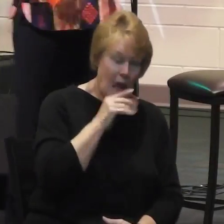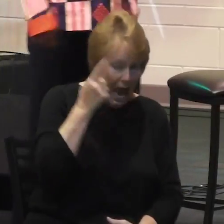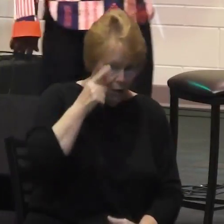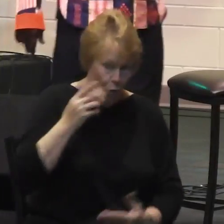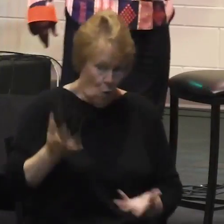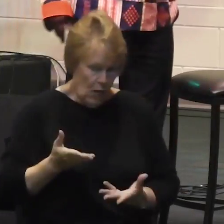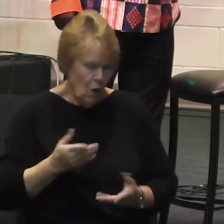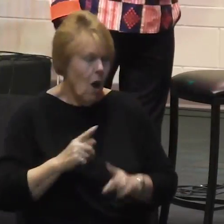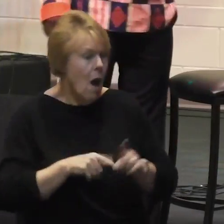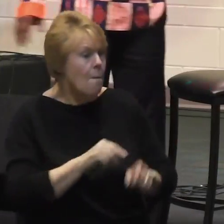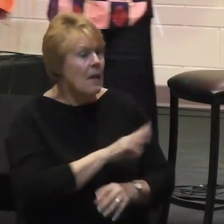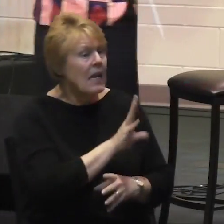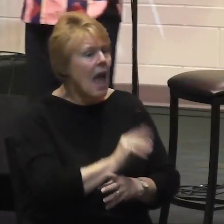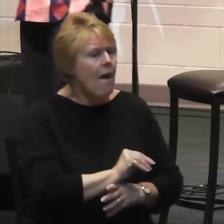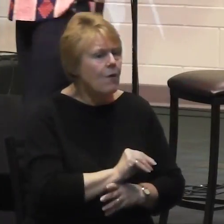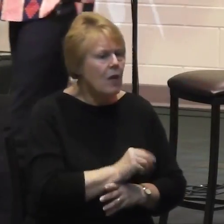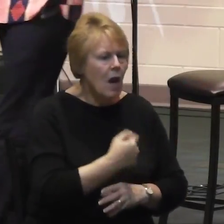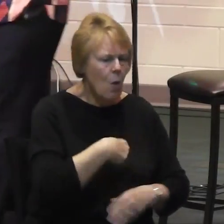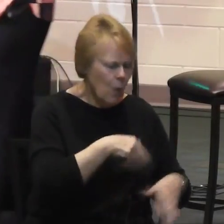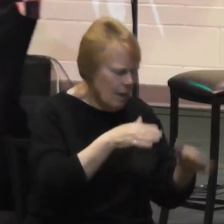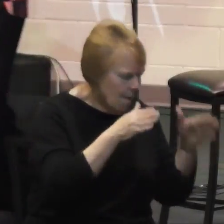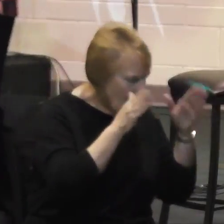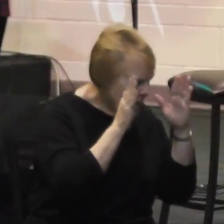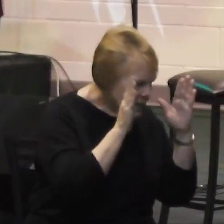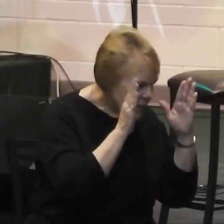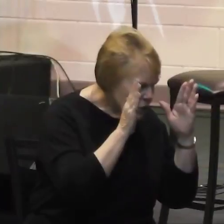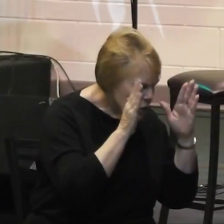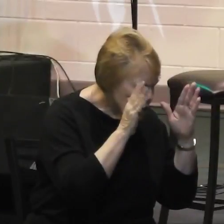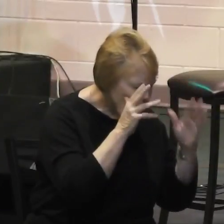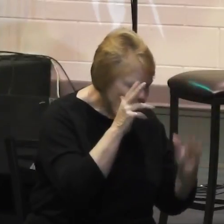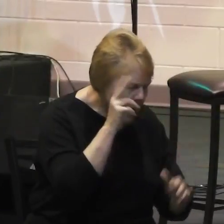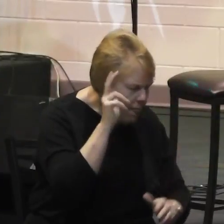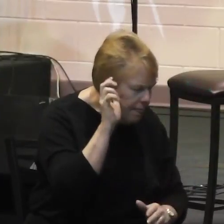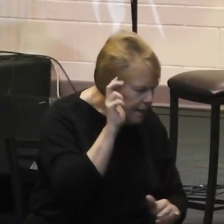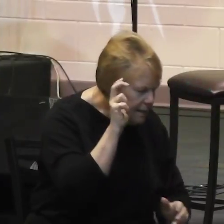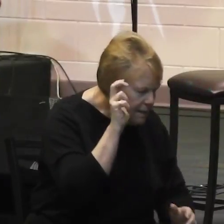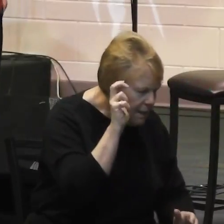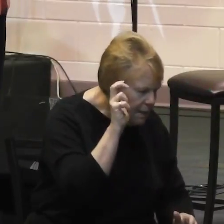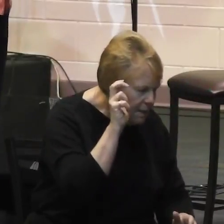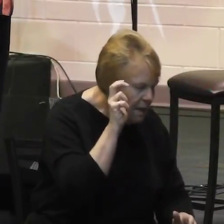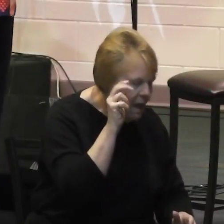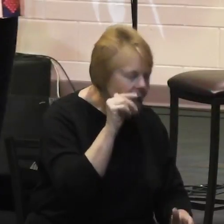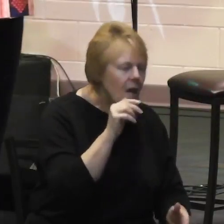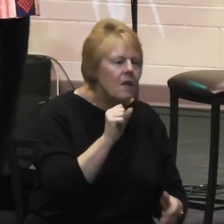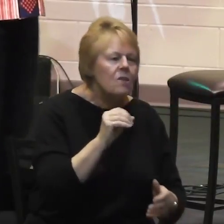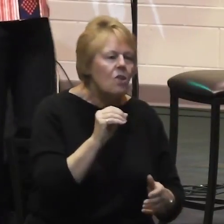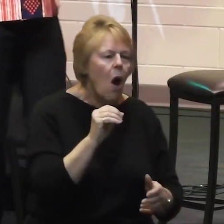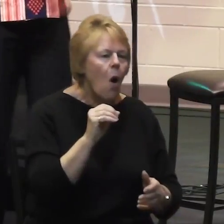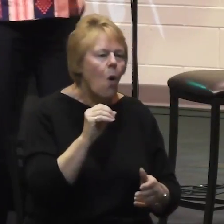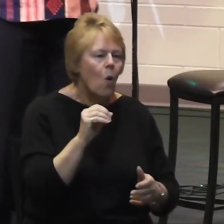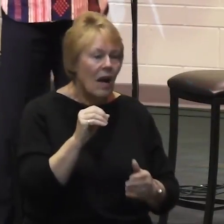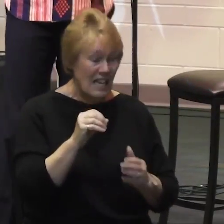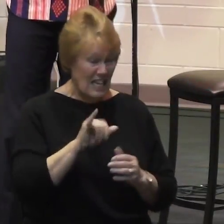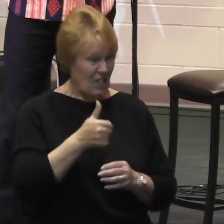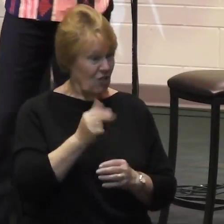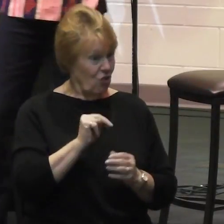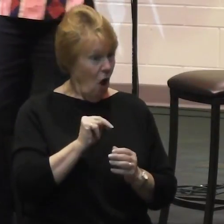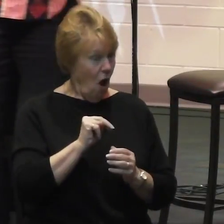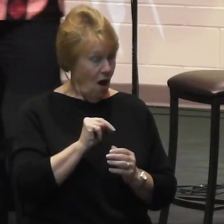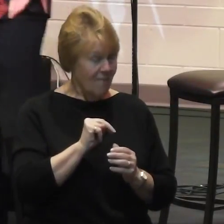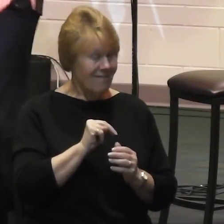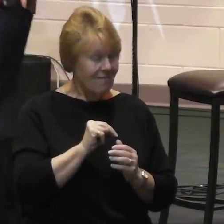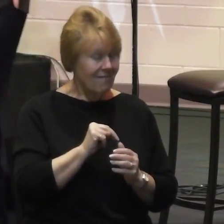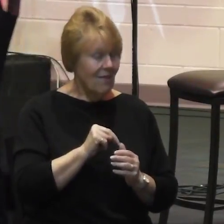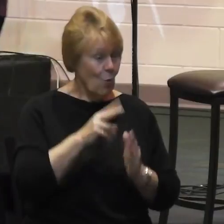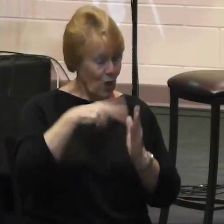listen carefully. And it would seem that Jesus is, the things that Jesus would say towards, you know, John chapter